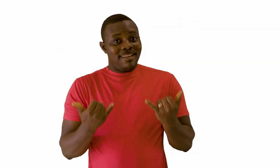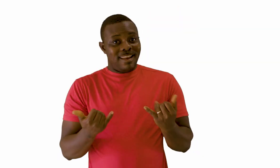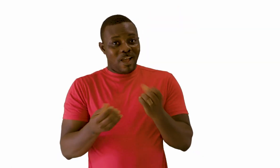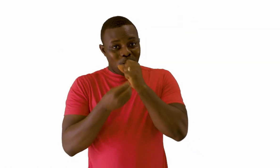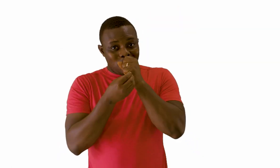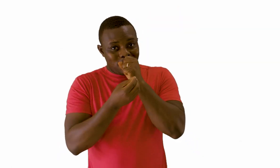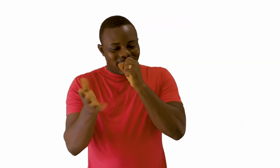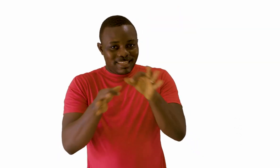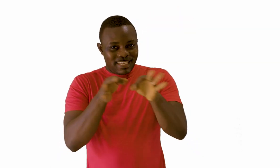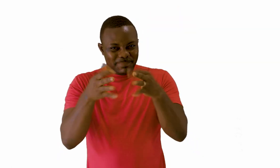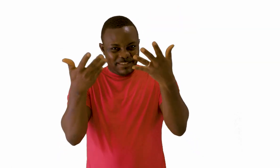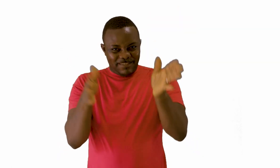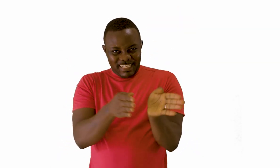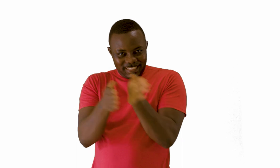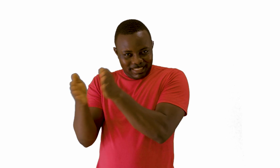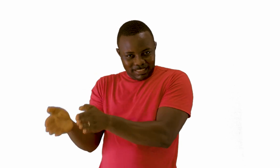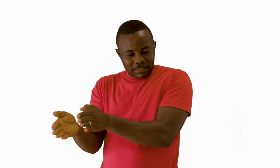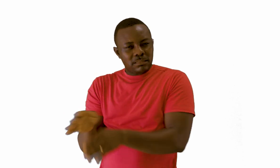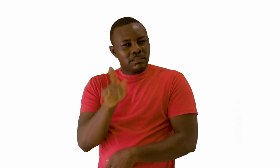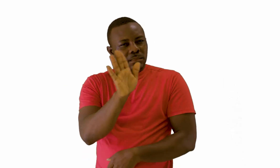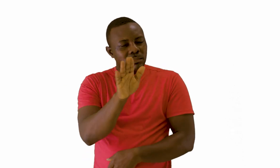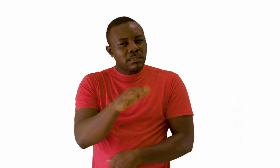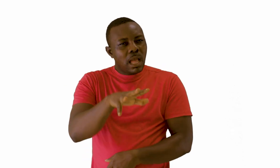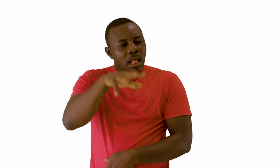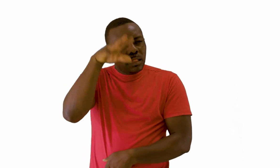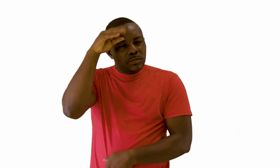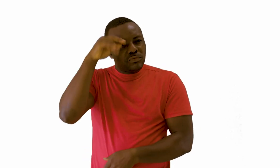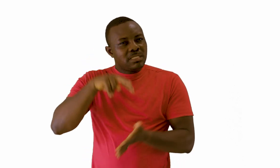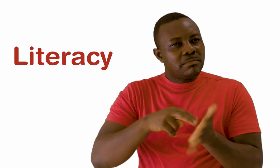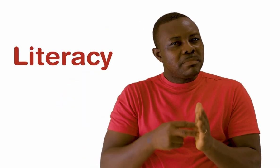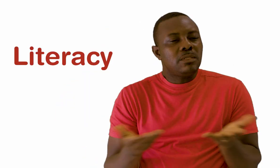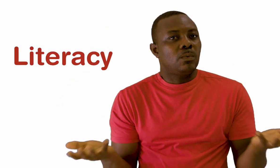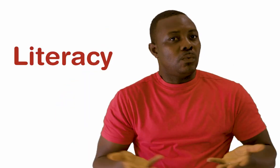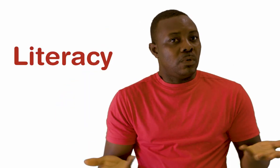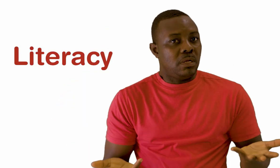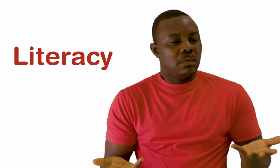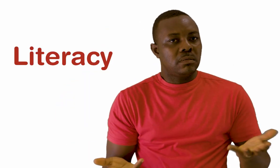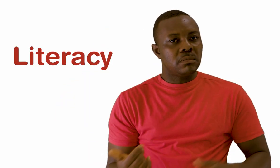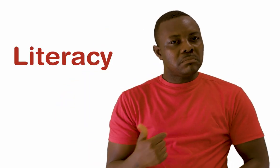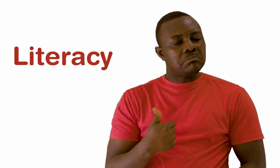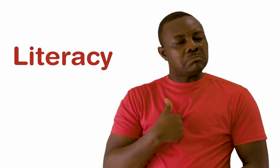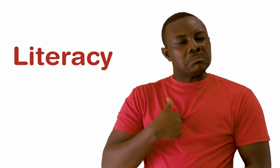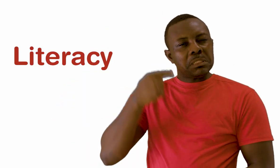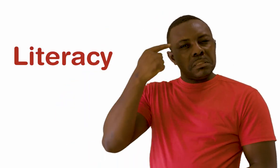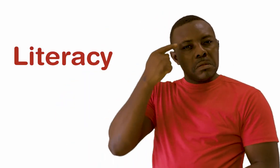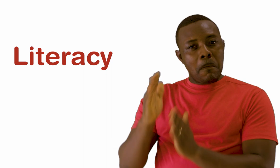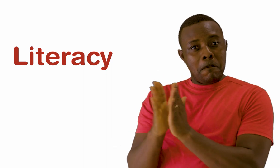Now that we have briefly discussed media, we can move our attention over to discuss the word literacy. What does that mean? Myself, when it